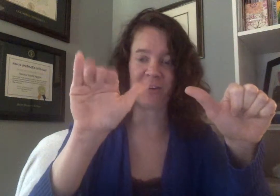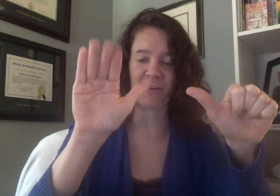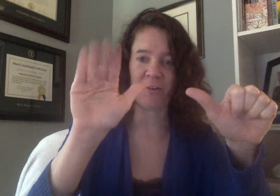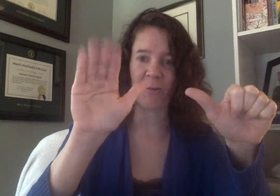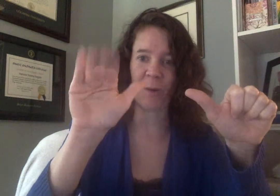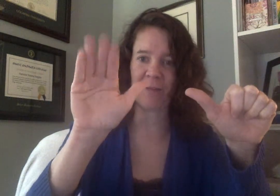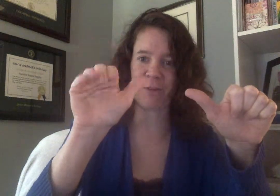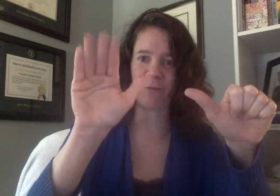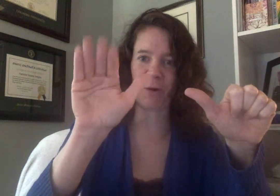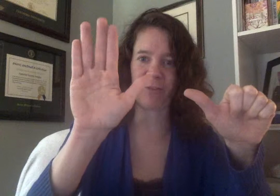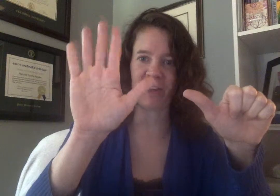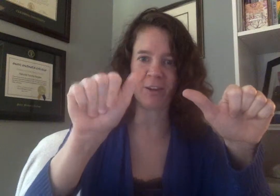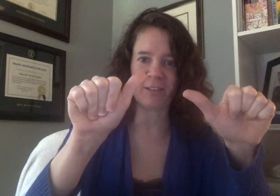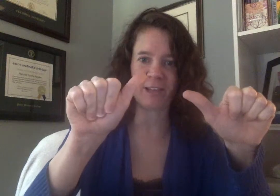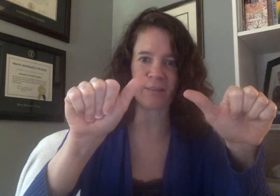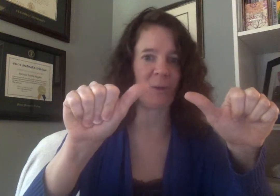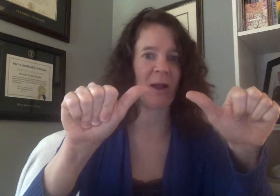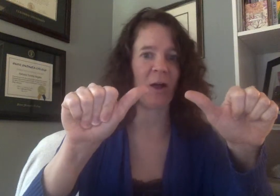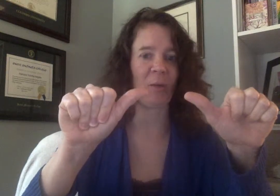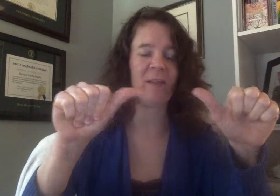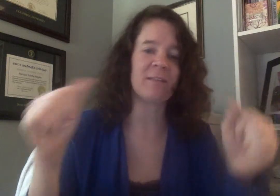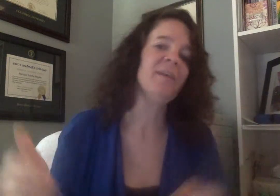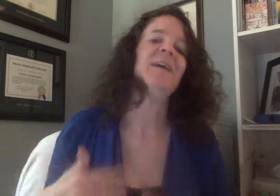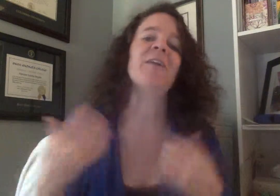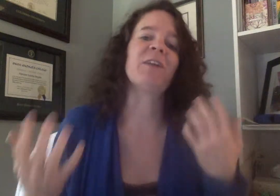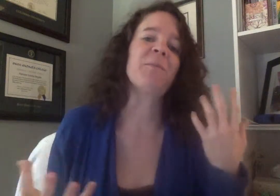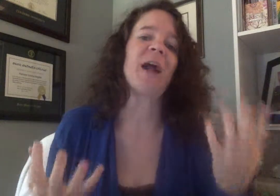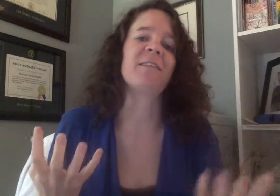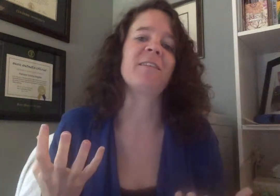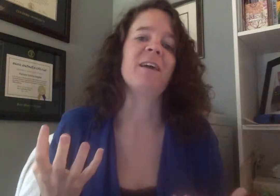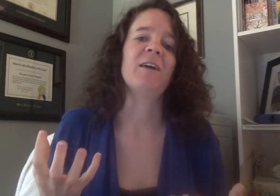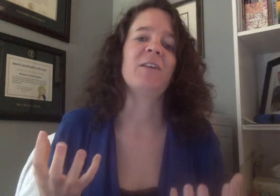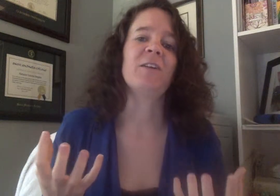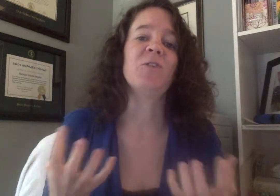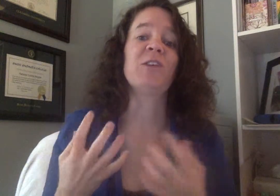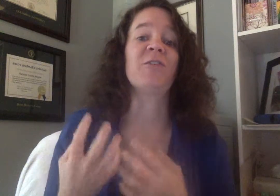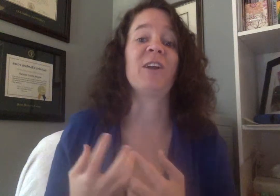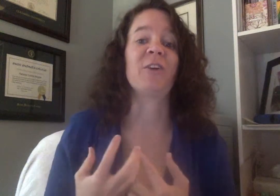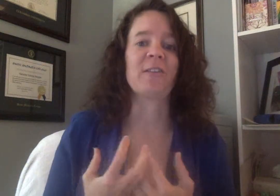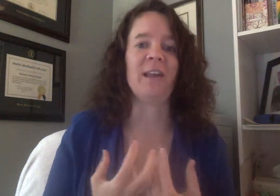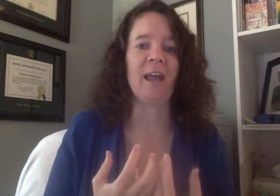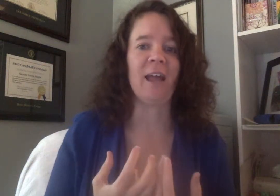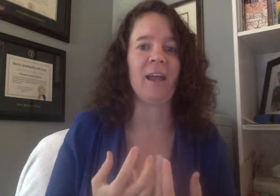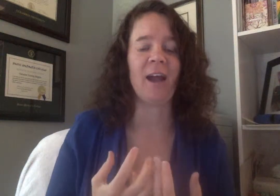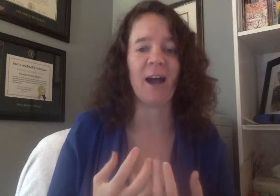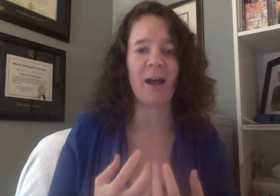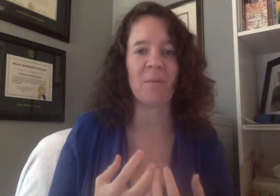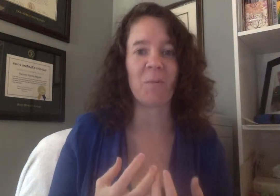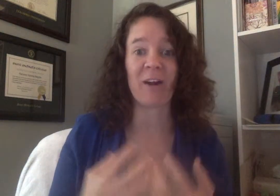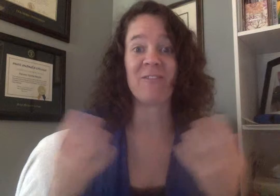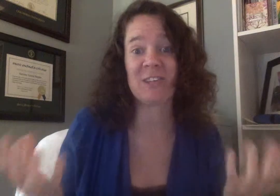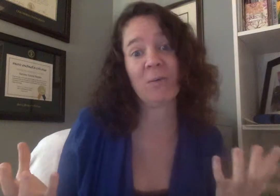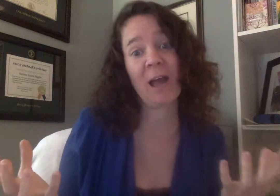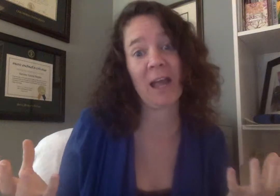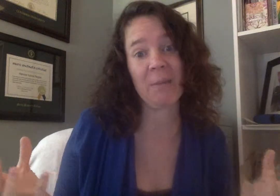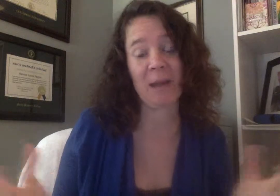your wave your four fingers and take them away all at once and really practice using your fingers in a more efficient way by